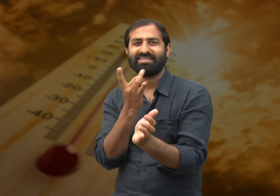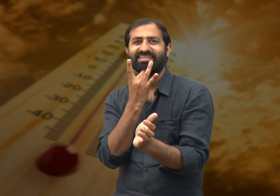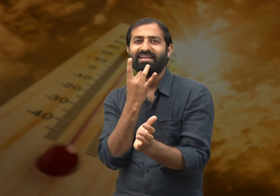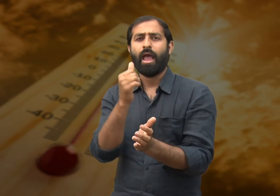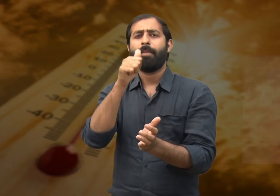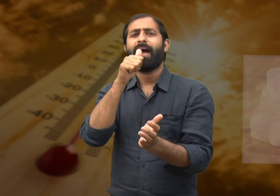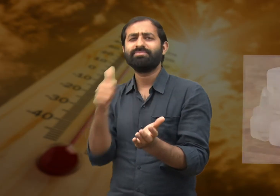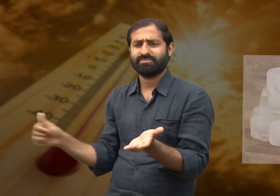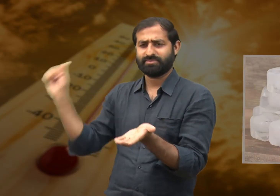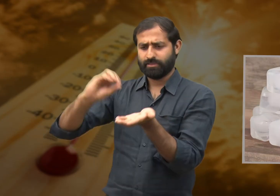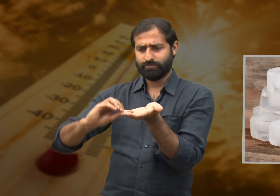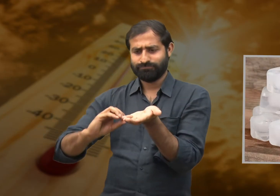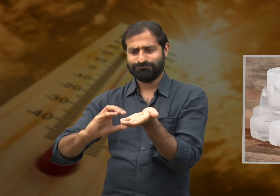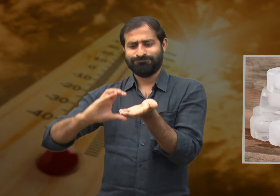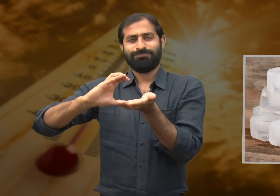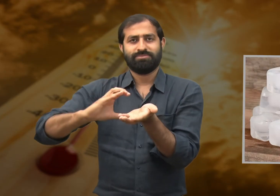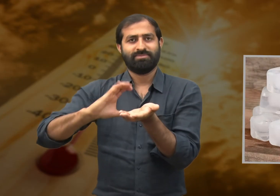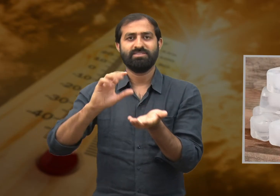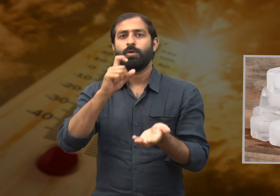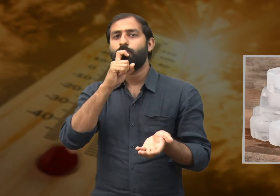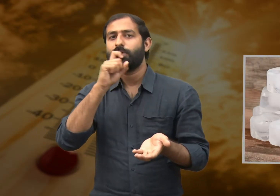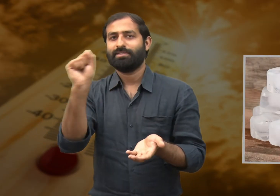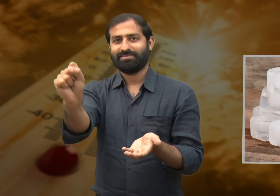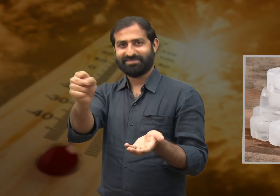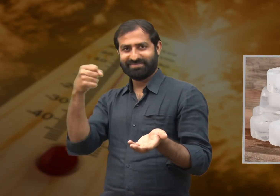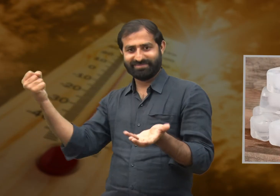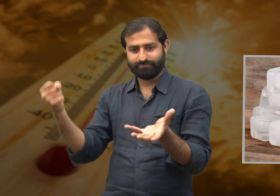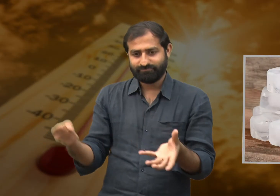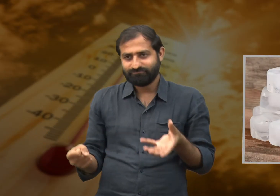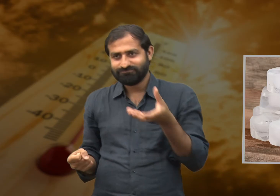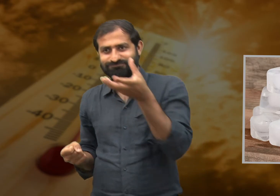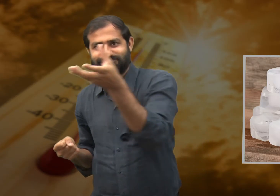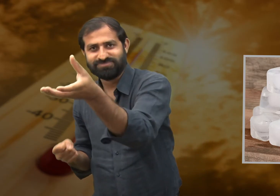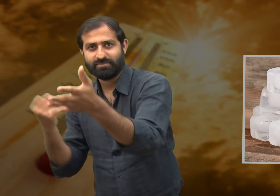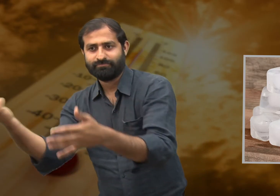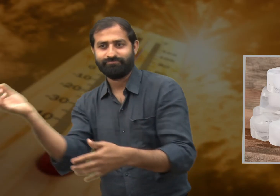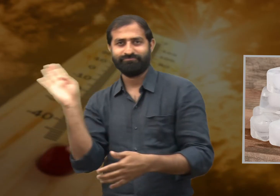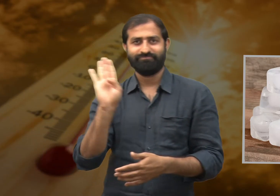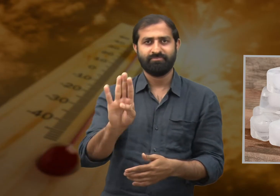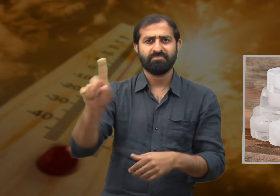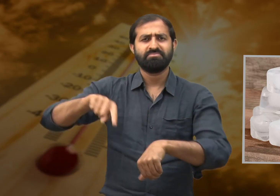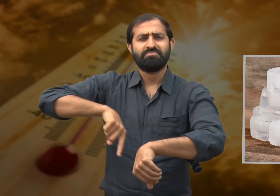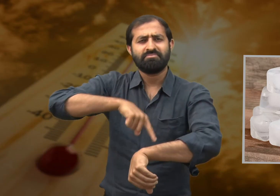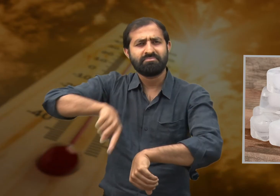When water is kept for cooling, freezing of water occurs